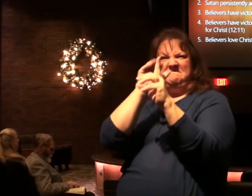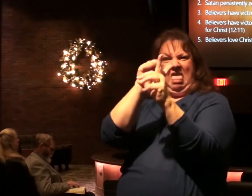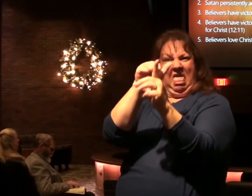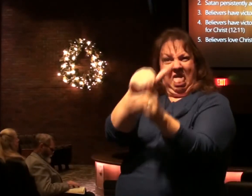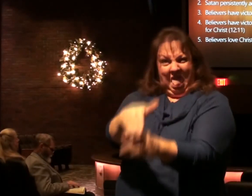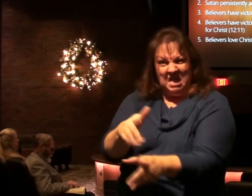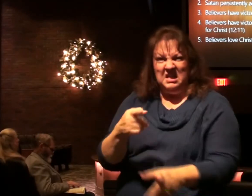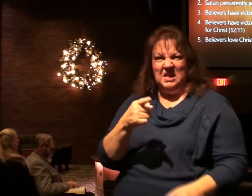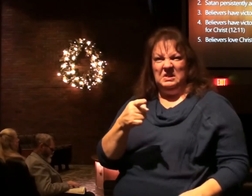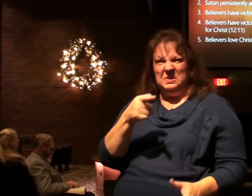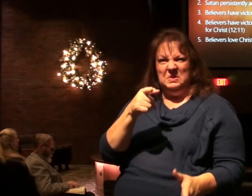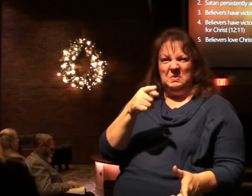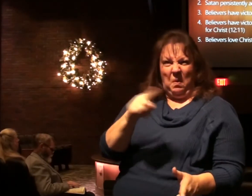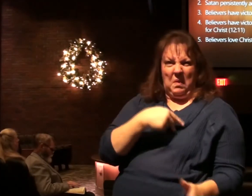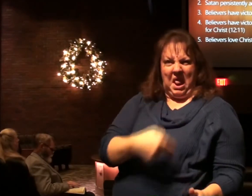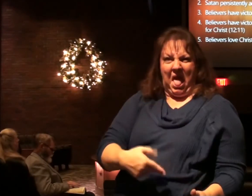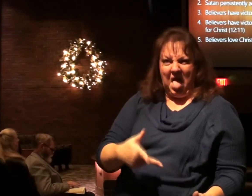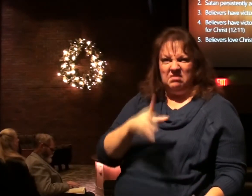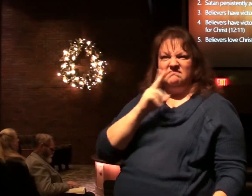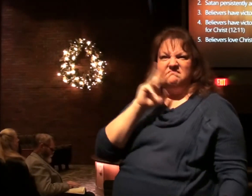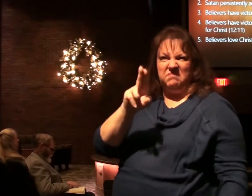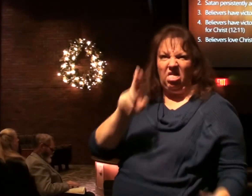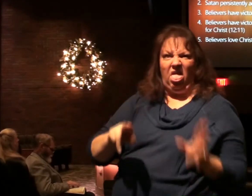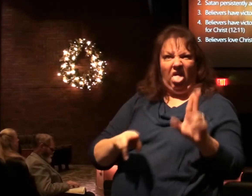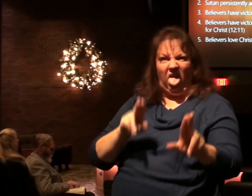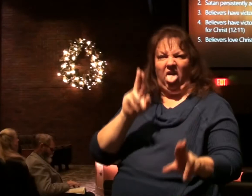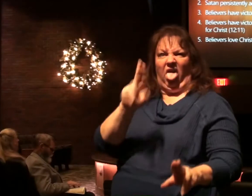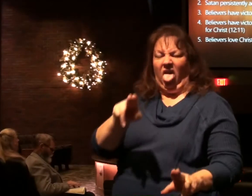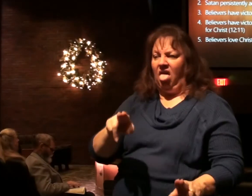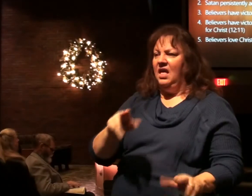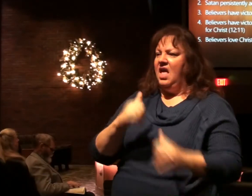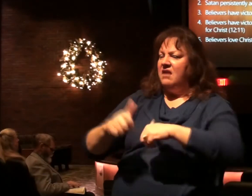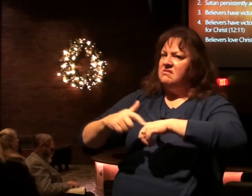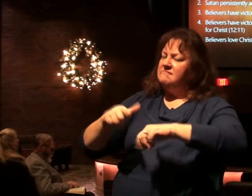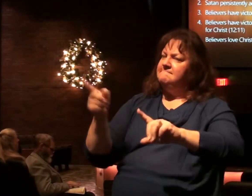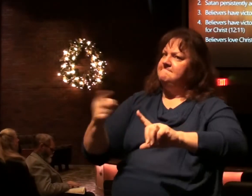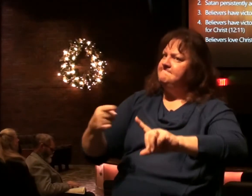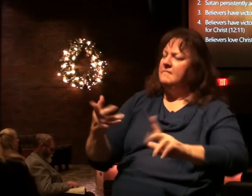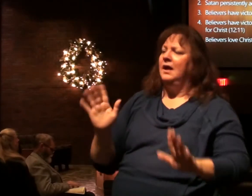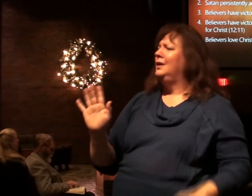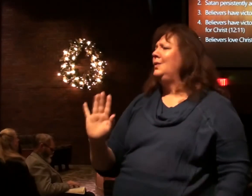by just being talking about this every time in a conversation about this